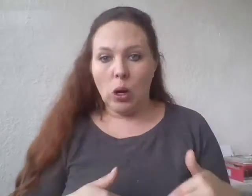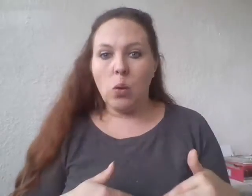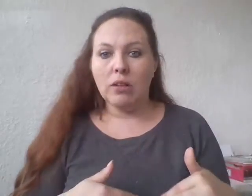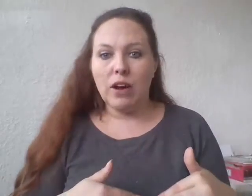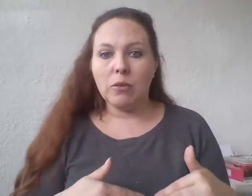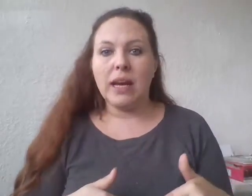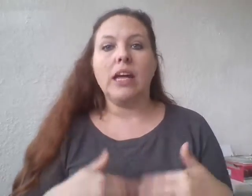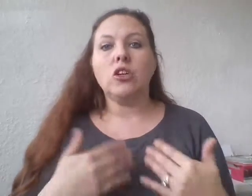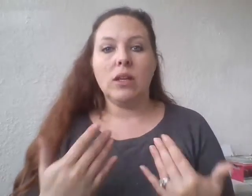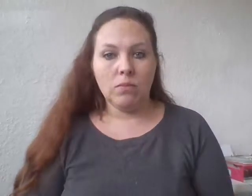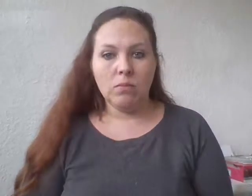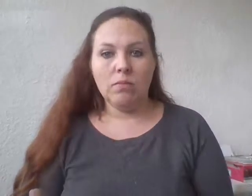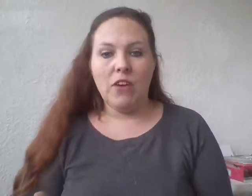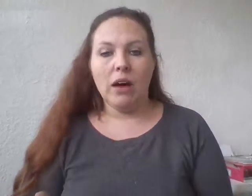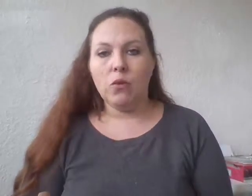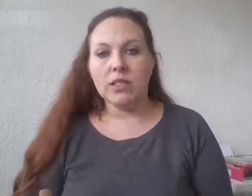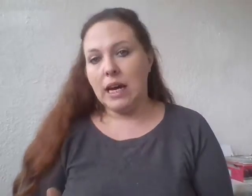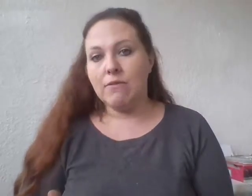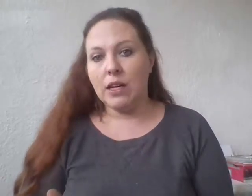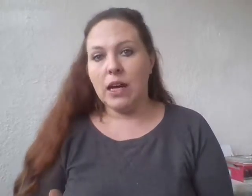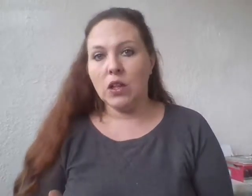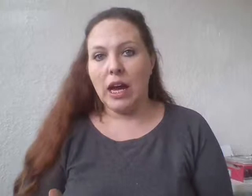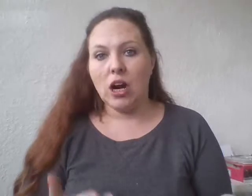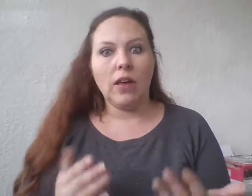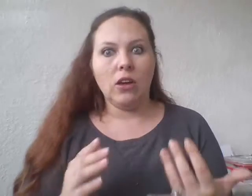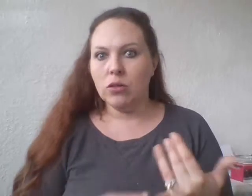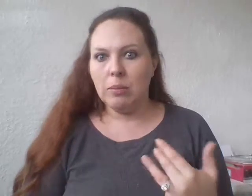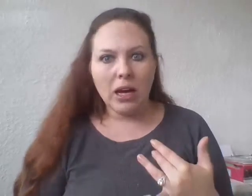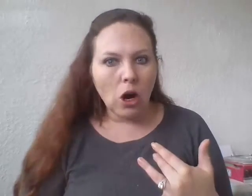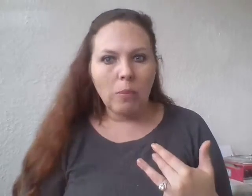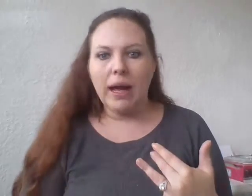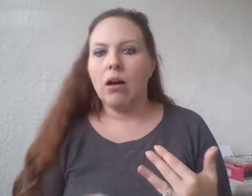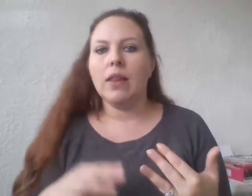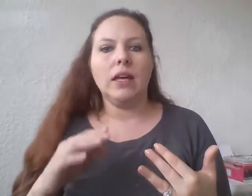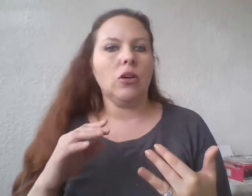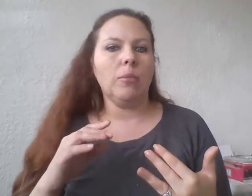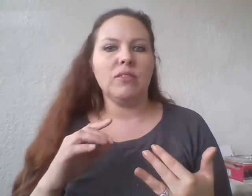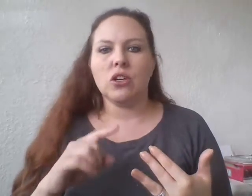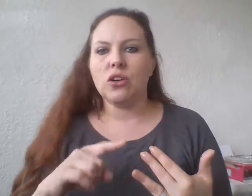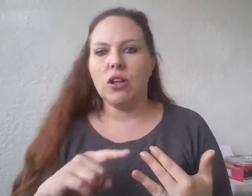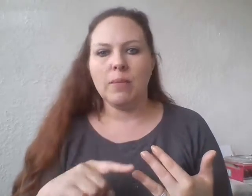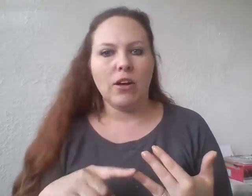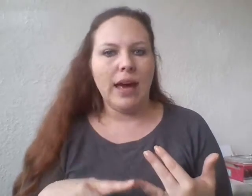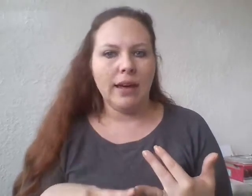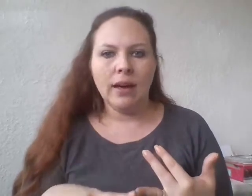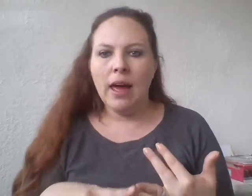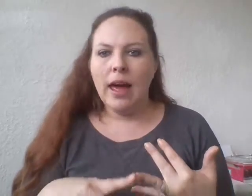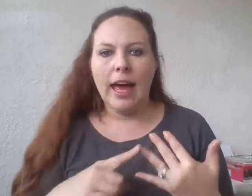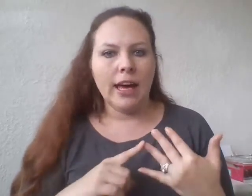don't qualify for Medicaid, you can file for state-funded health care that you'll only pay a copay on. And then you go above a certain dollar amount on that. And